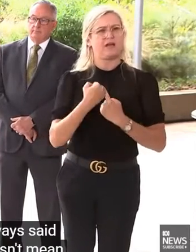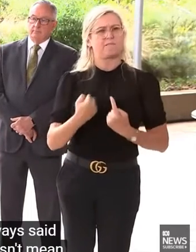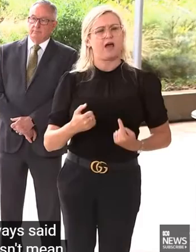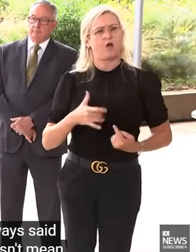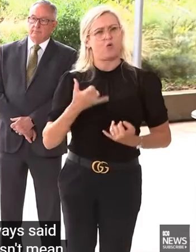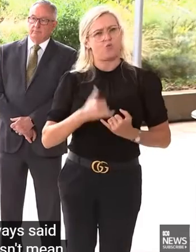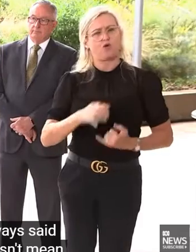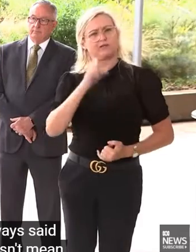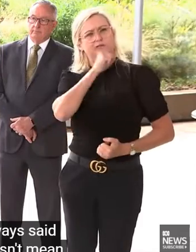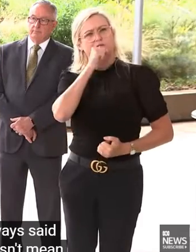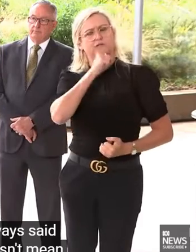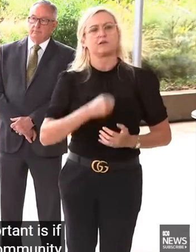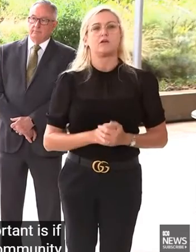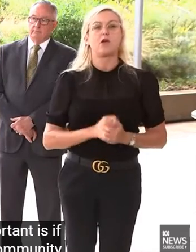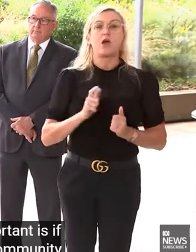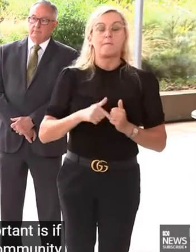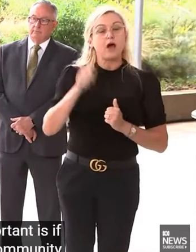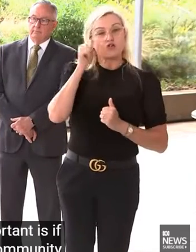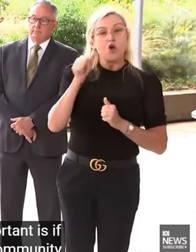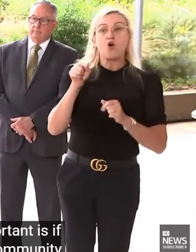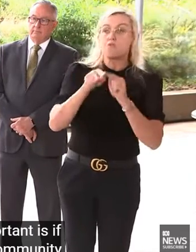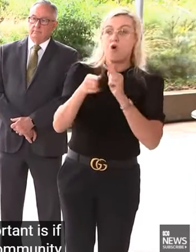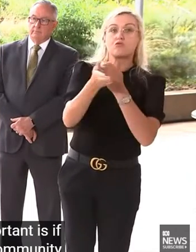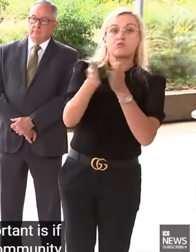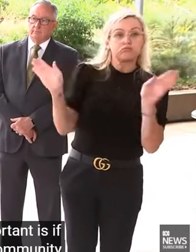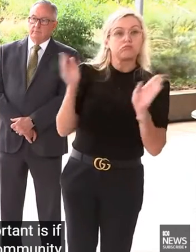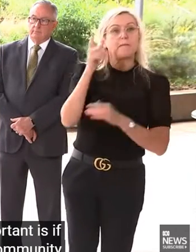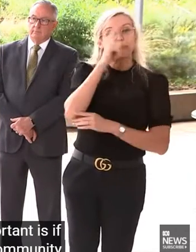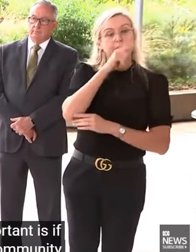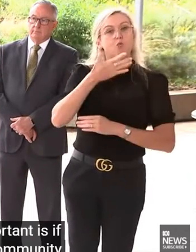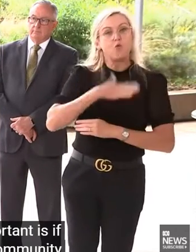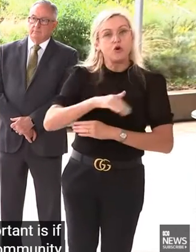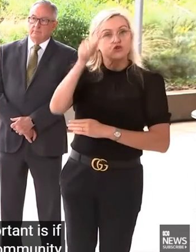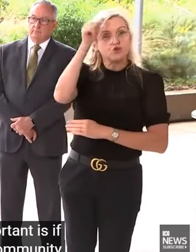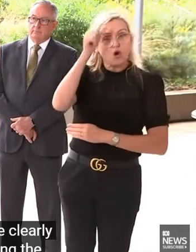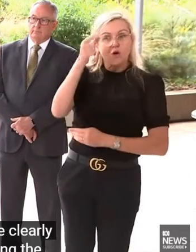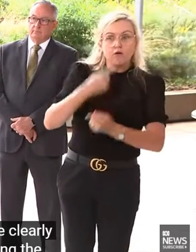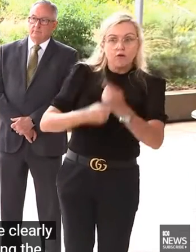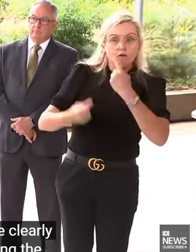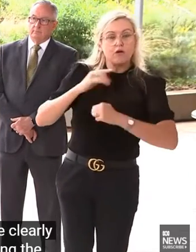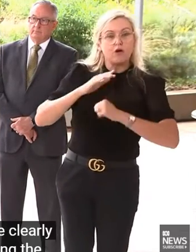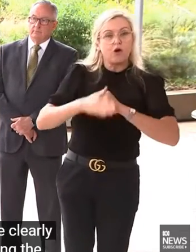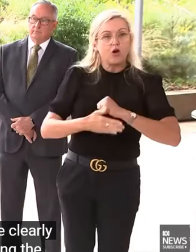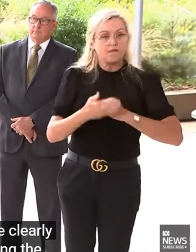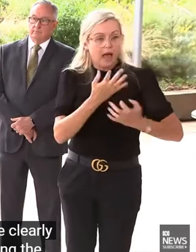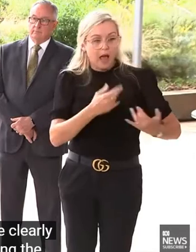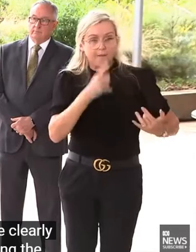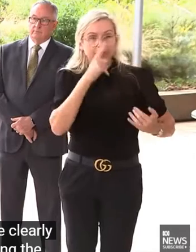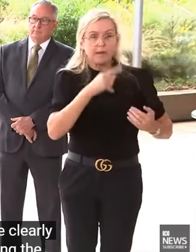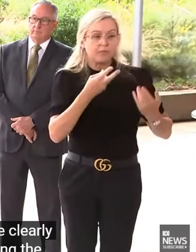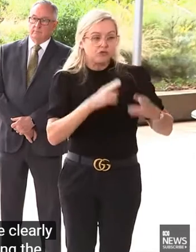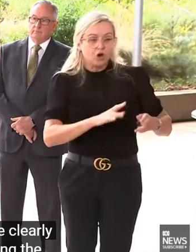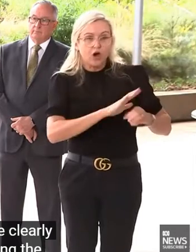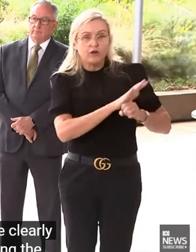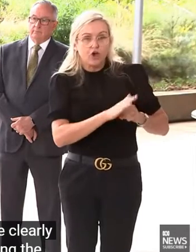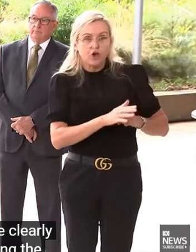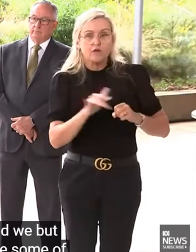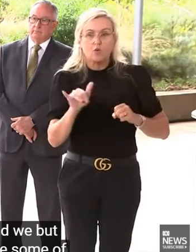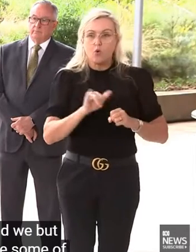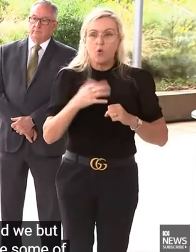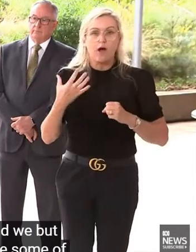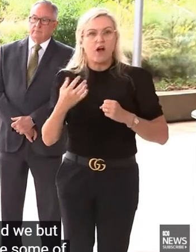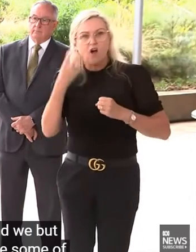they're clearly interested in knowing the vaccination status, and we will be able to do that. But also to explain what are some of the underlying